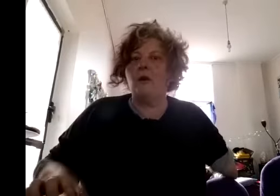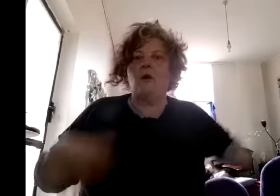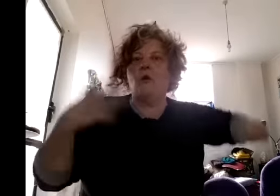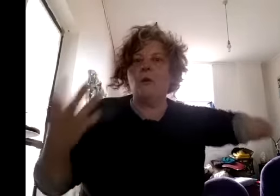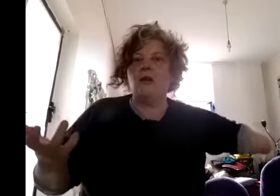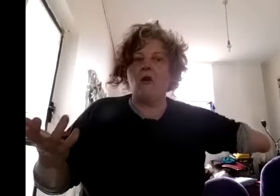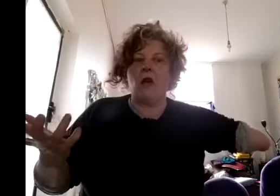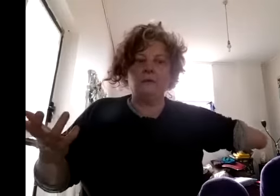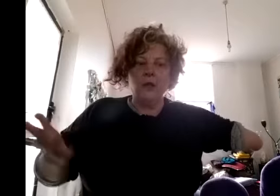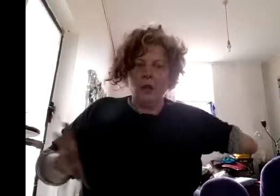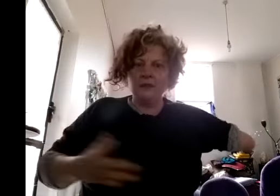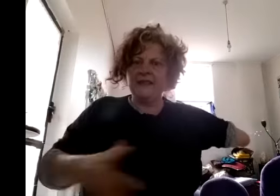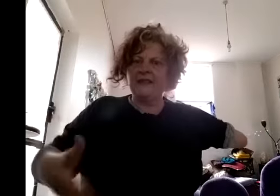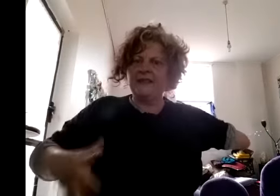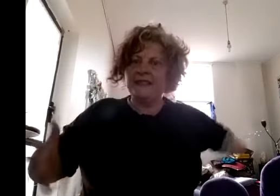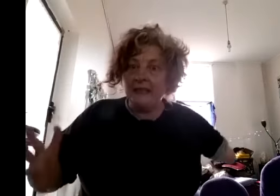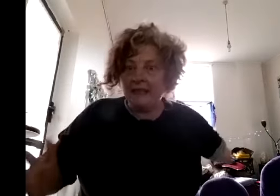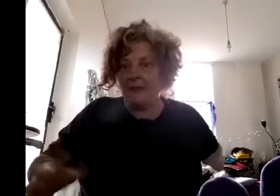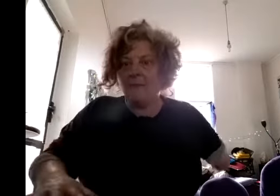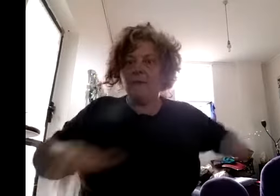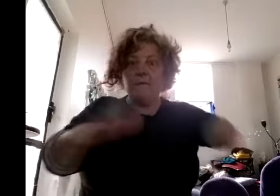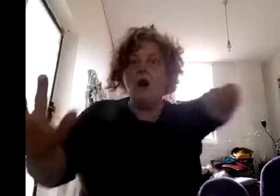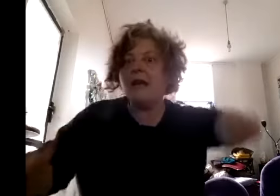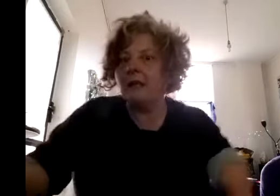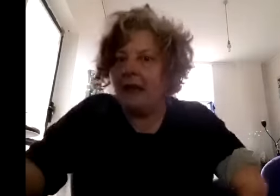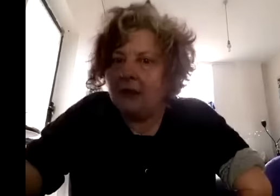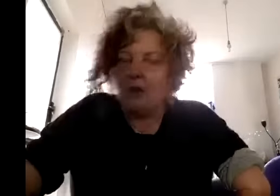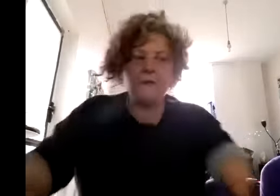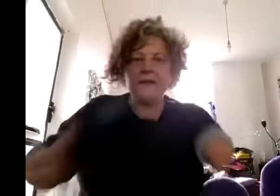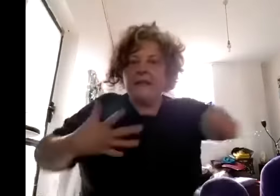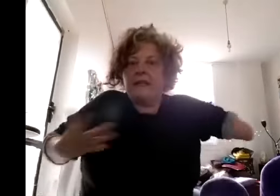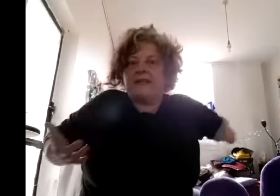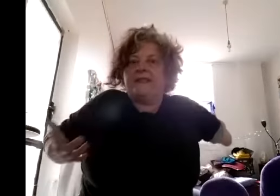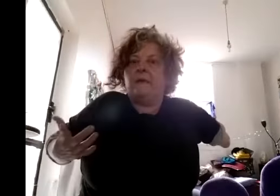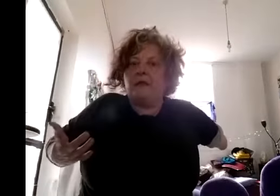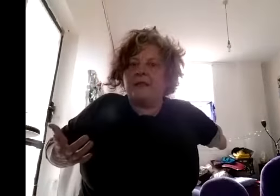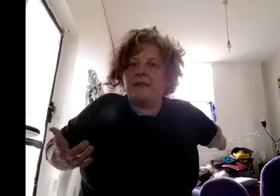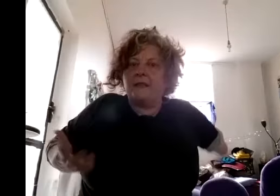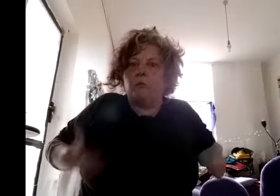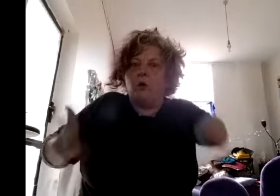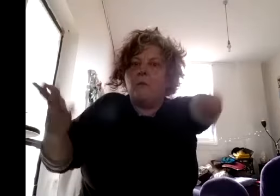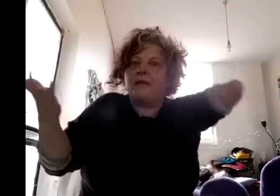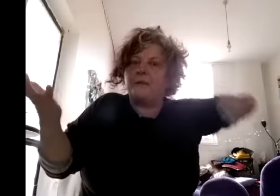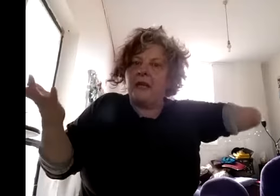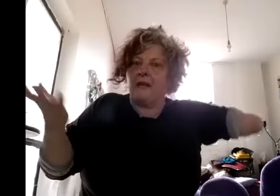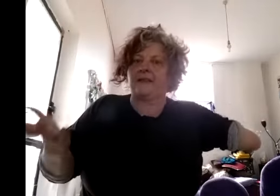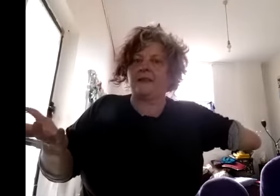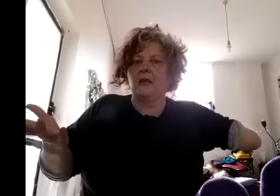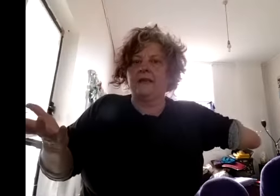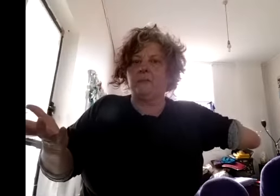all my life i was trying to see finally that these differences were my strengths so